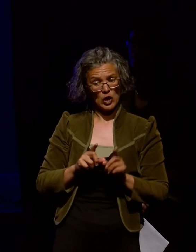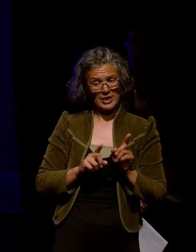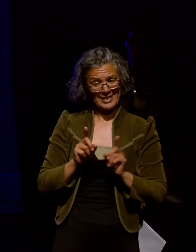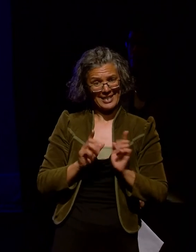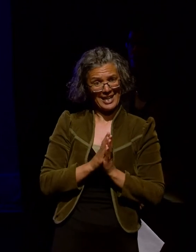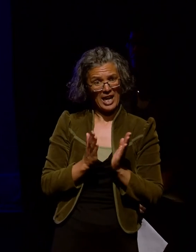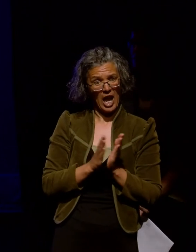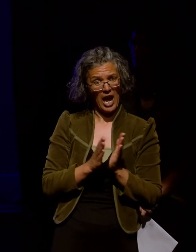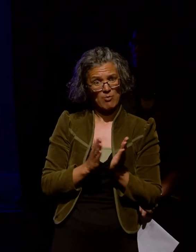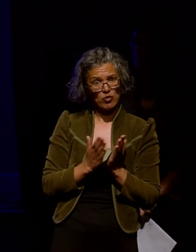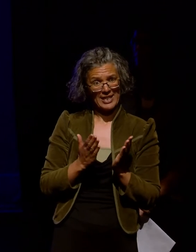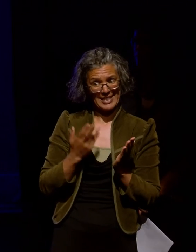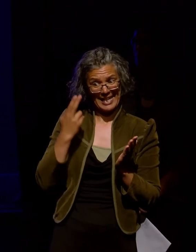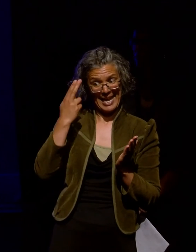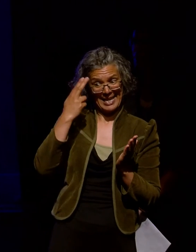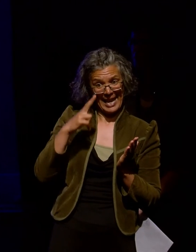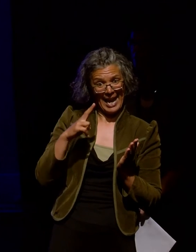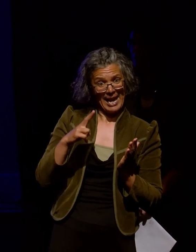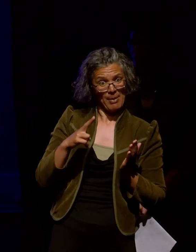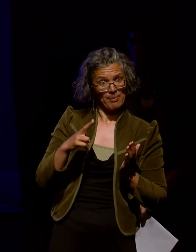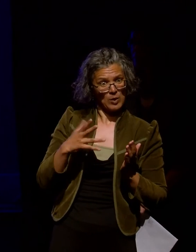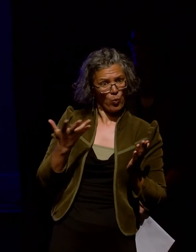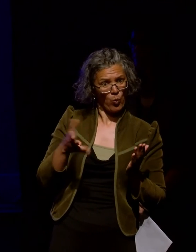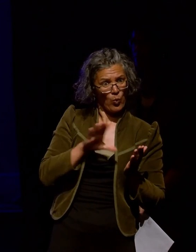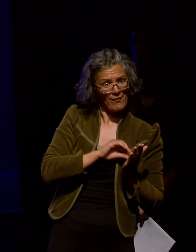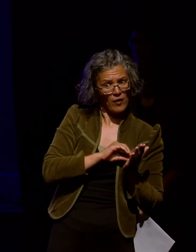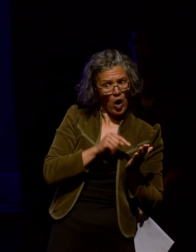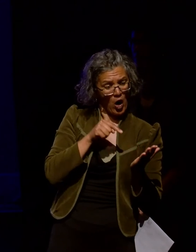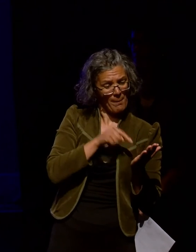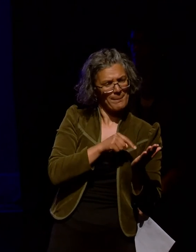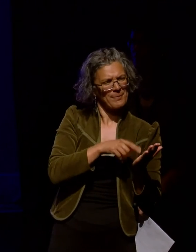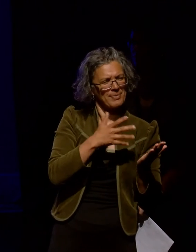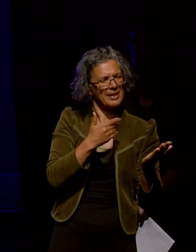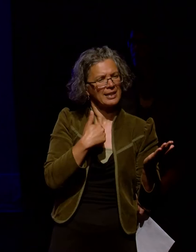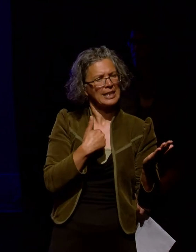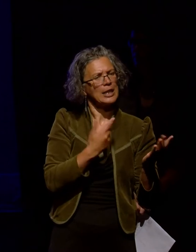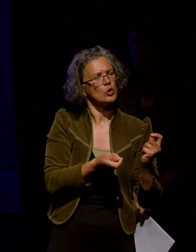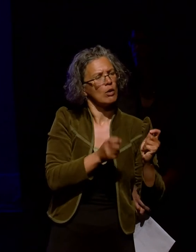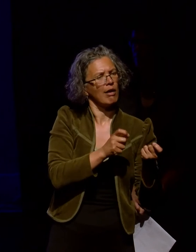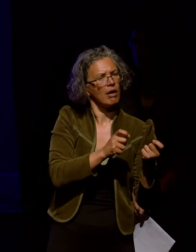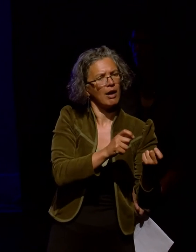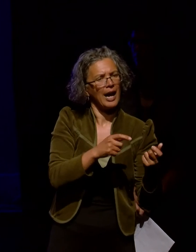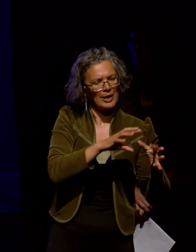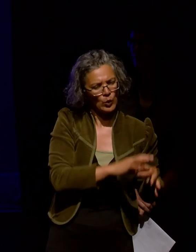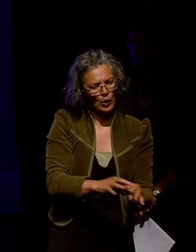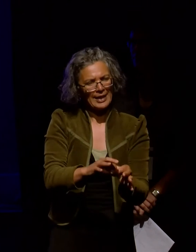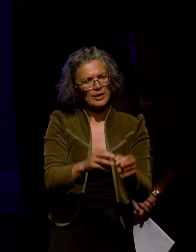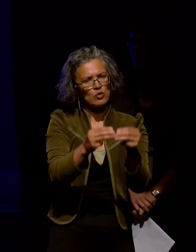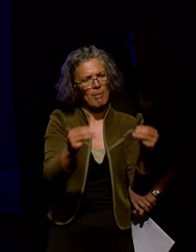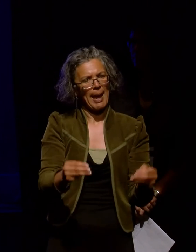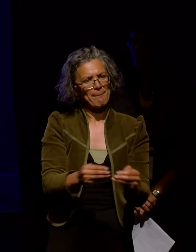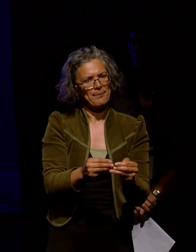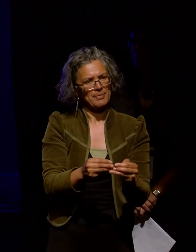of street name origins is a candidate for conversion into some kind of database with maps or external links.